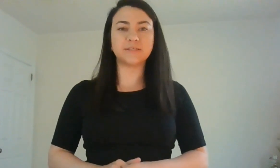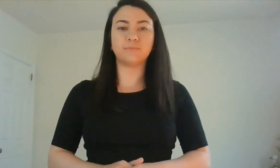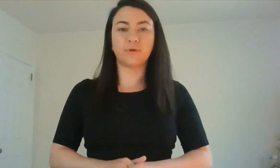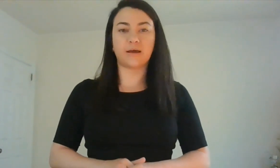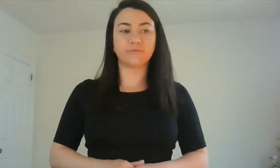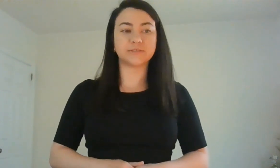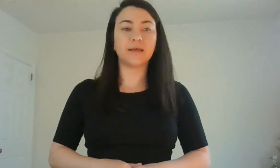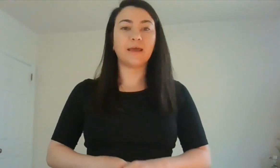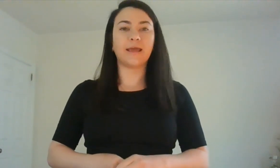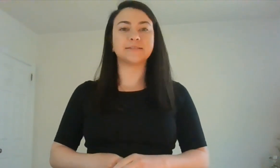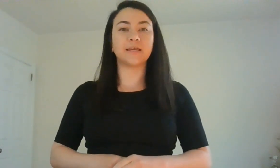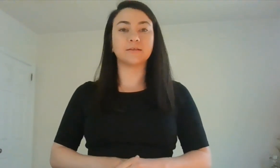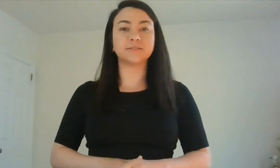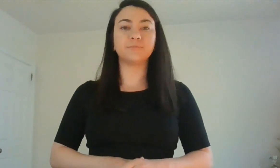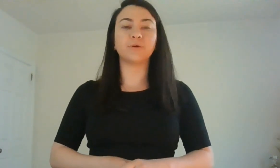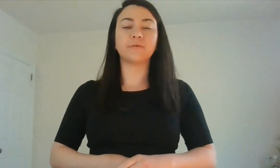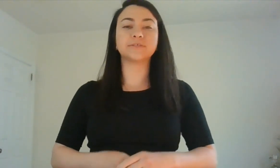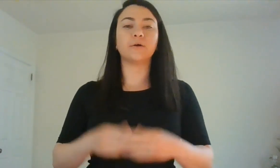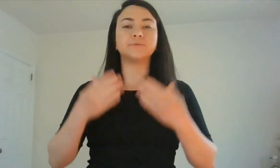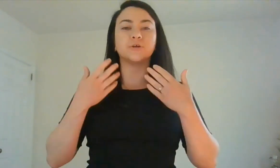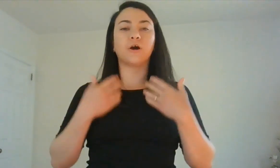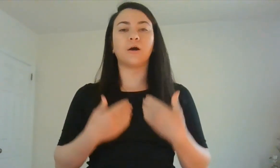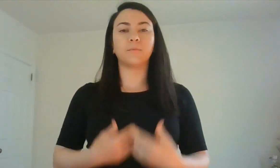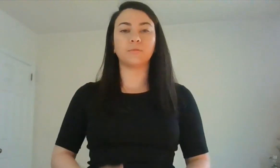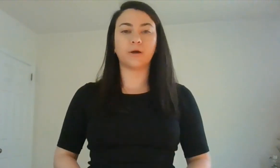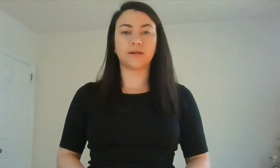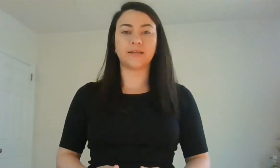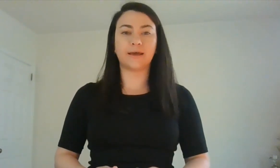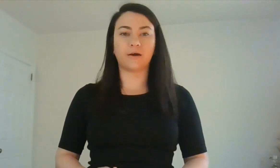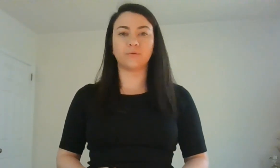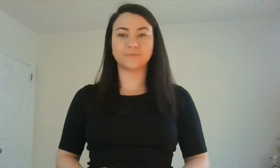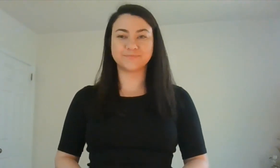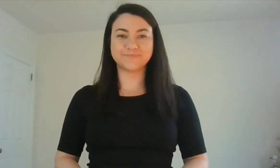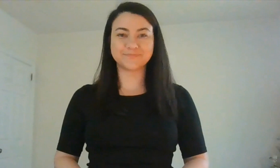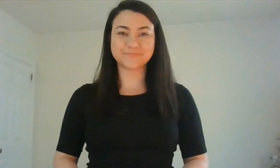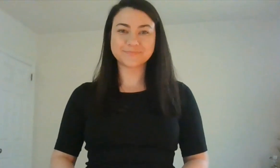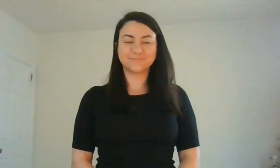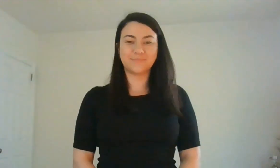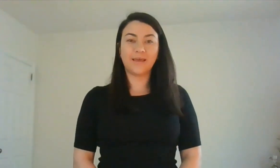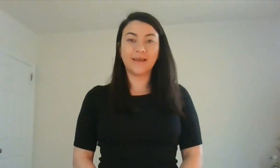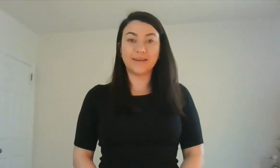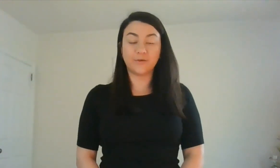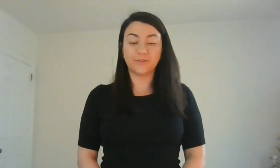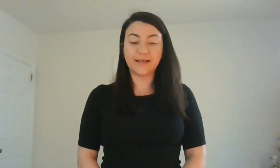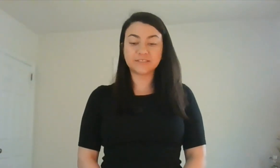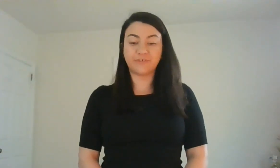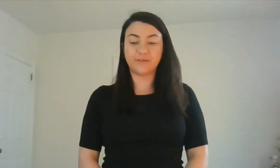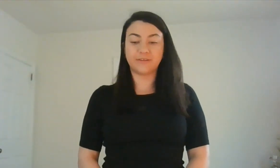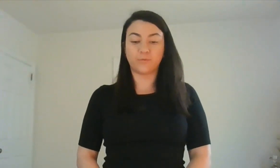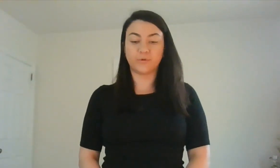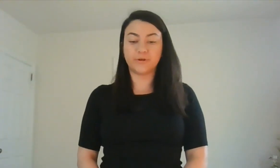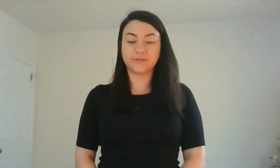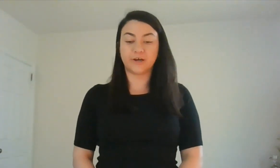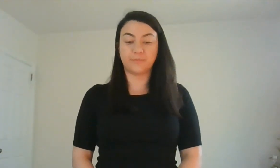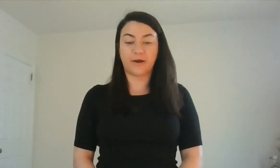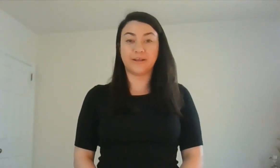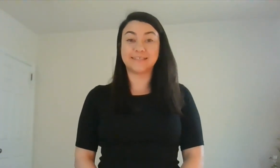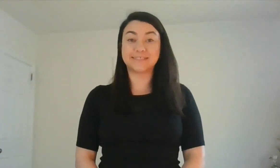deep breaths and taking deep breaths helps to calm our body down. Now, the last feeling that we're going to talk about, it's